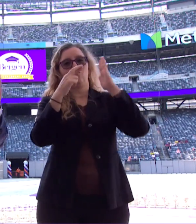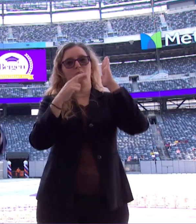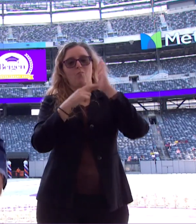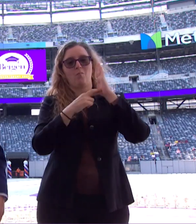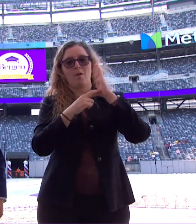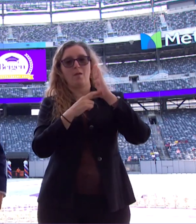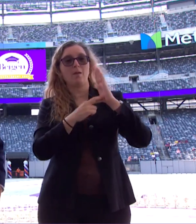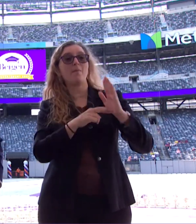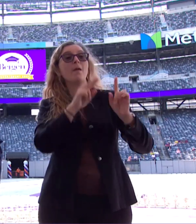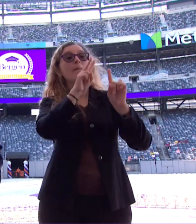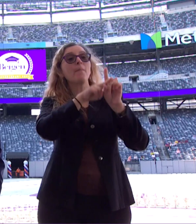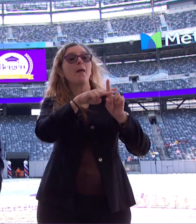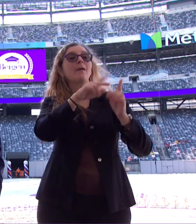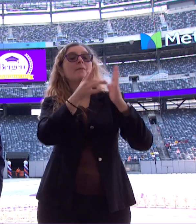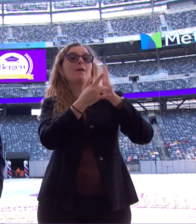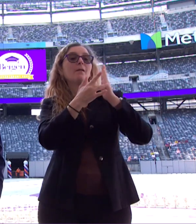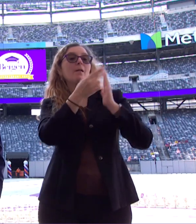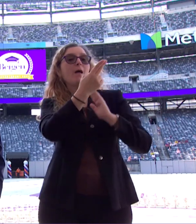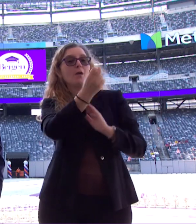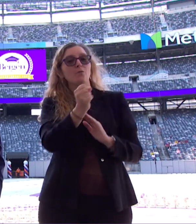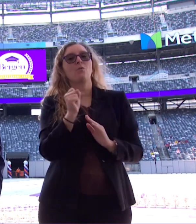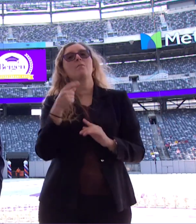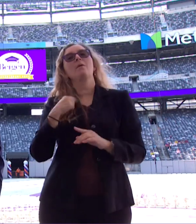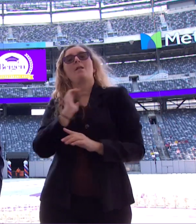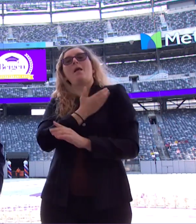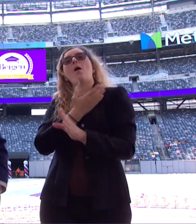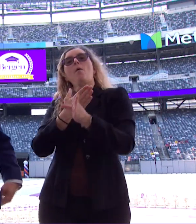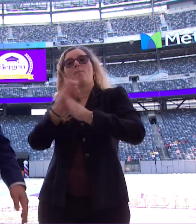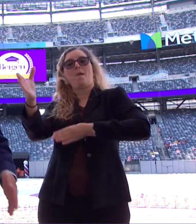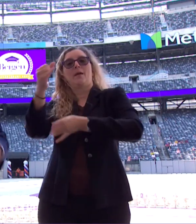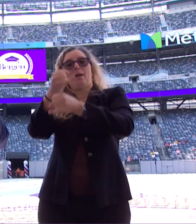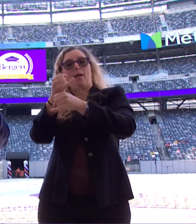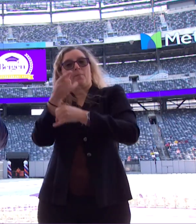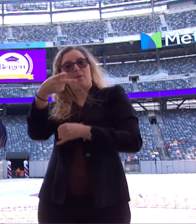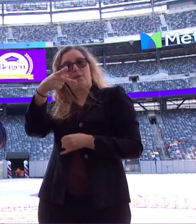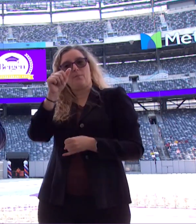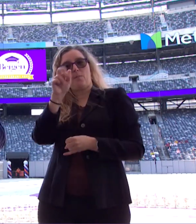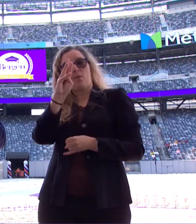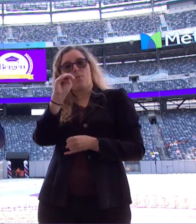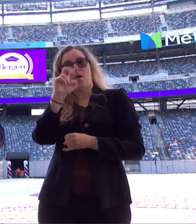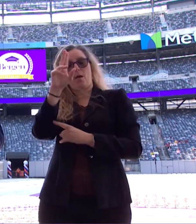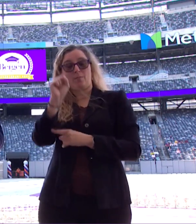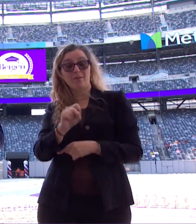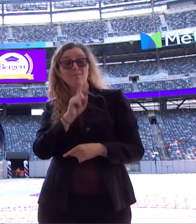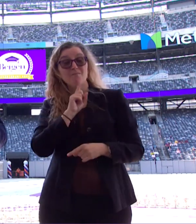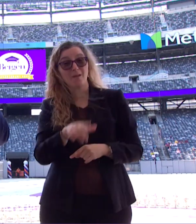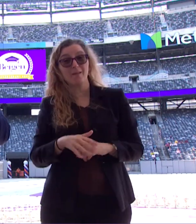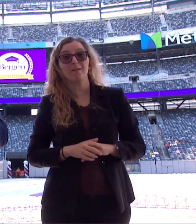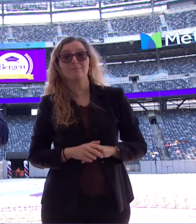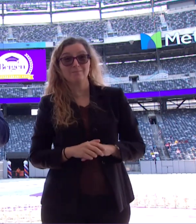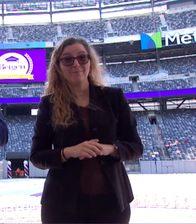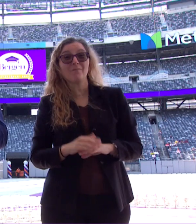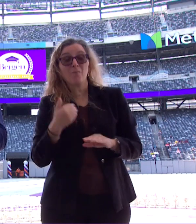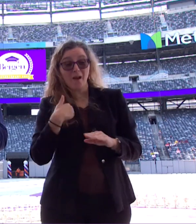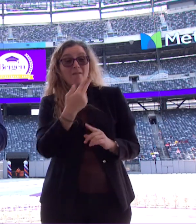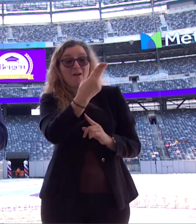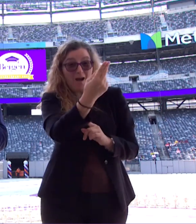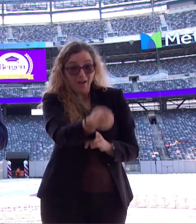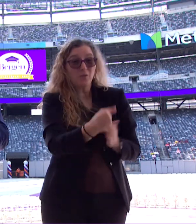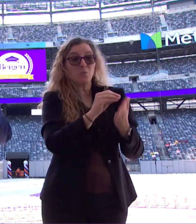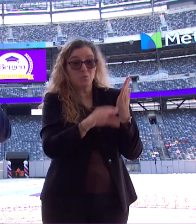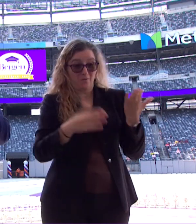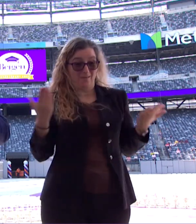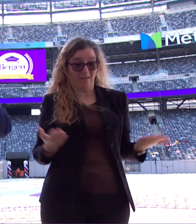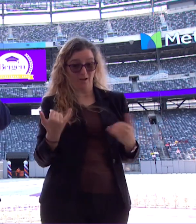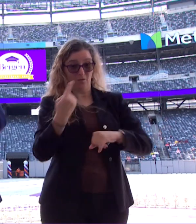the Applied Technology High School that operates out of our main campus in Paramus. So there are, believe it or not, high school students here